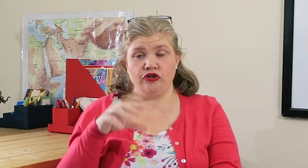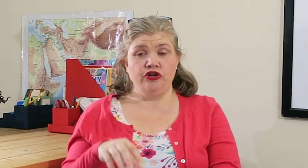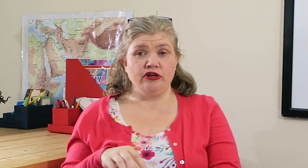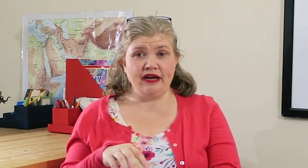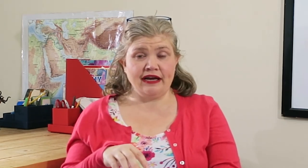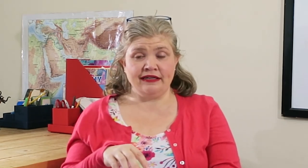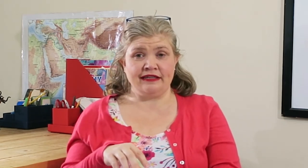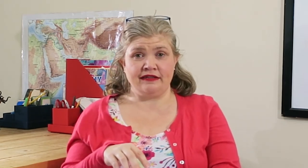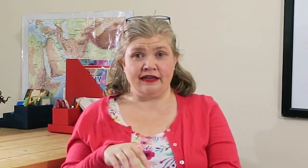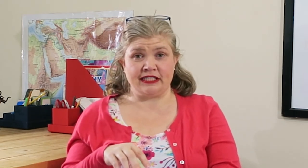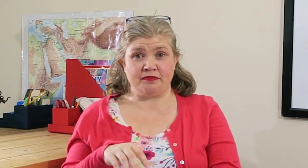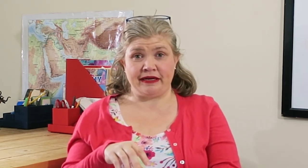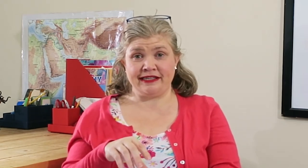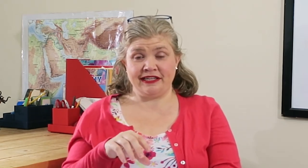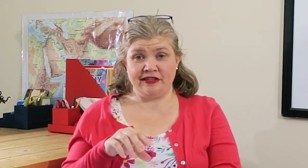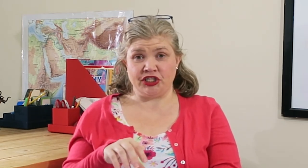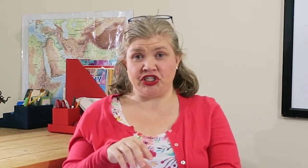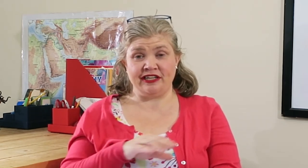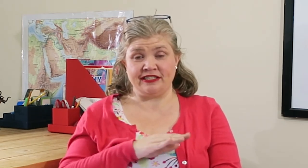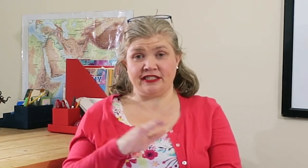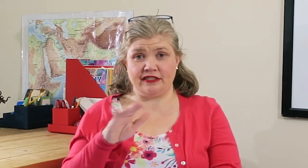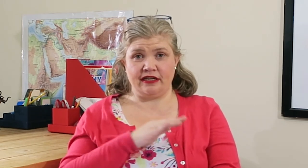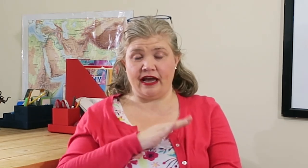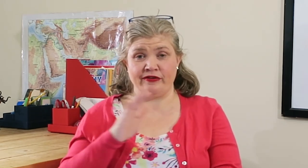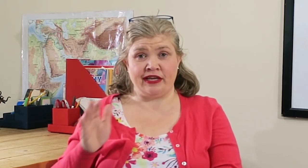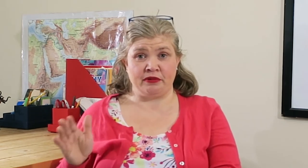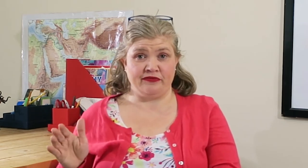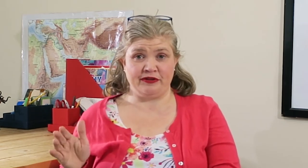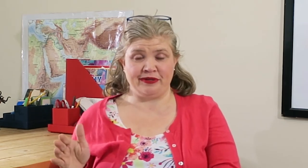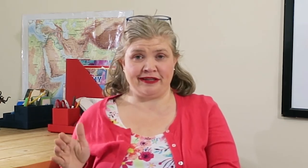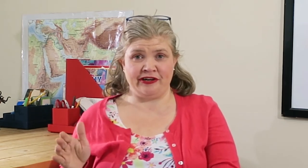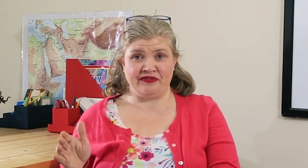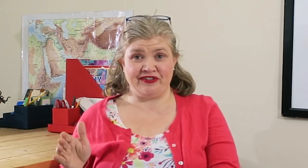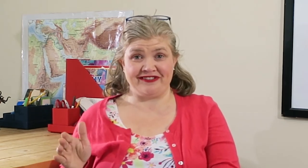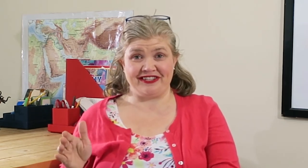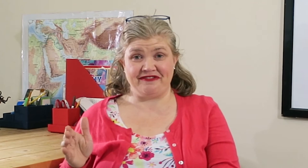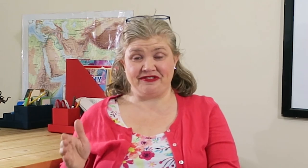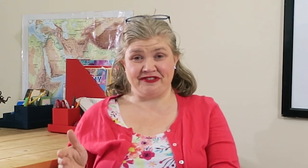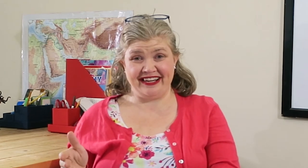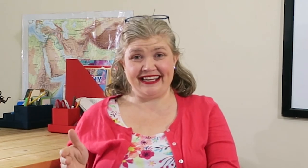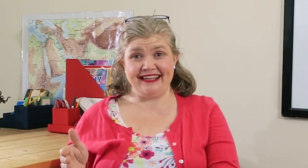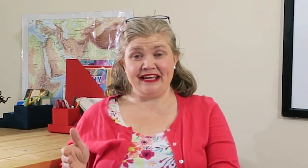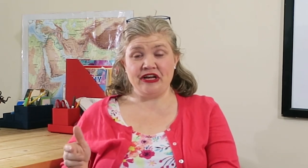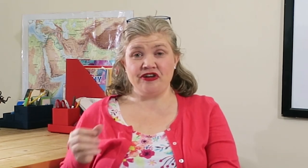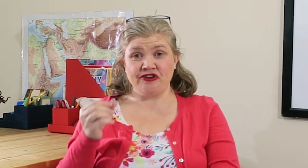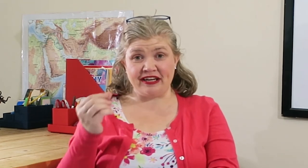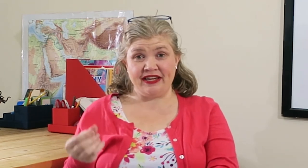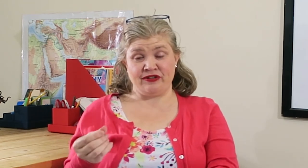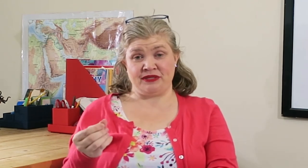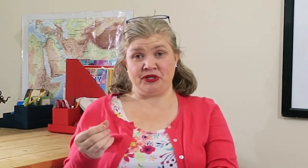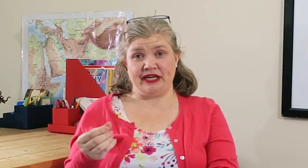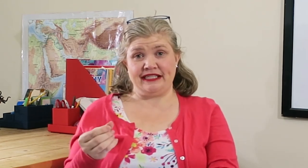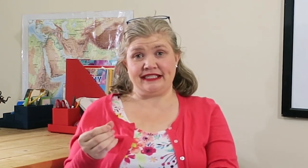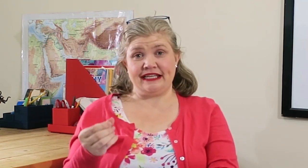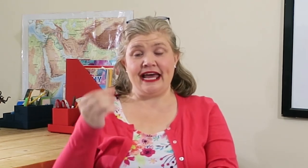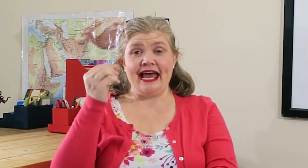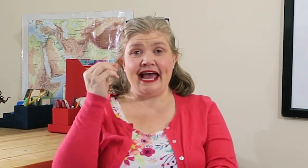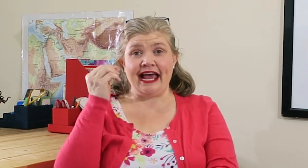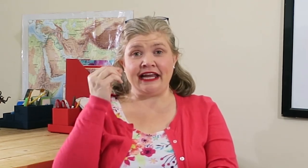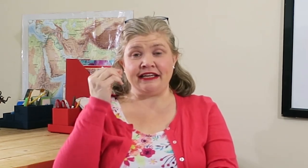you're not going to expect that she does everything perfect with caring for herself, right? You're going to give her some grace. And